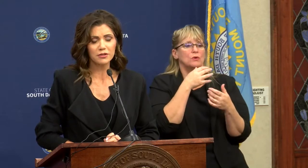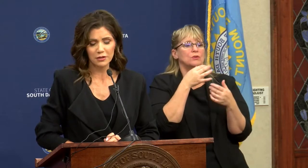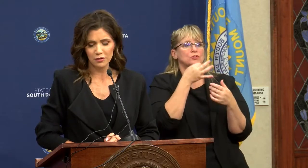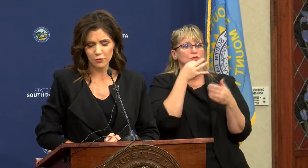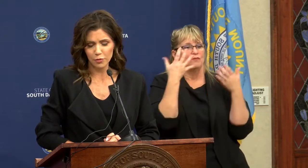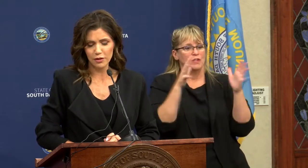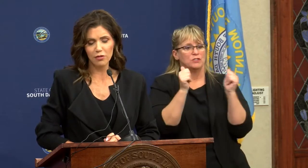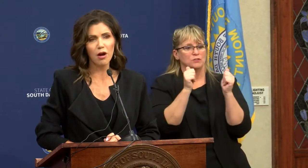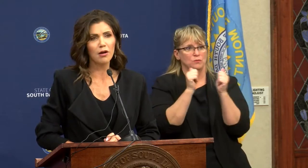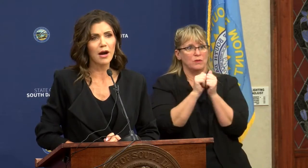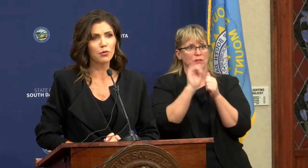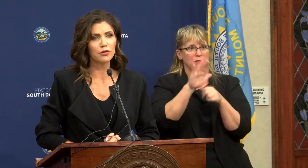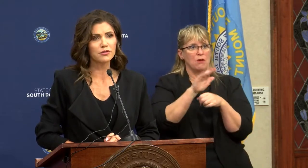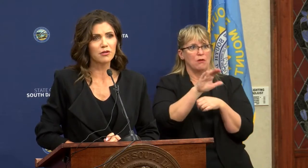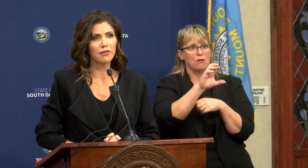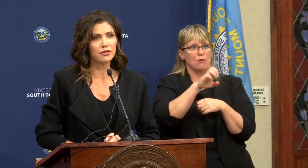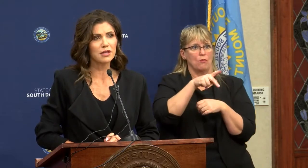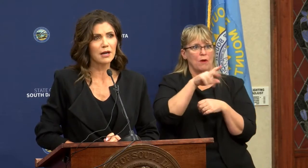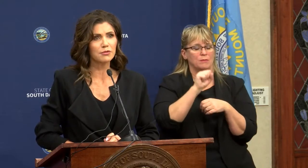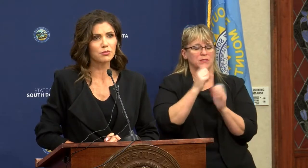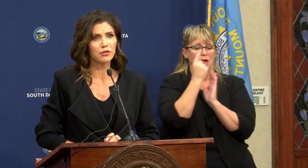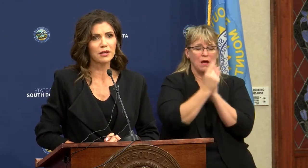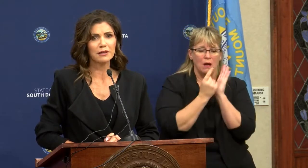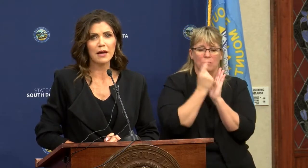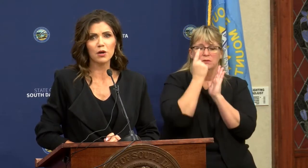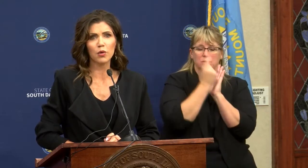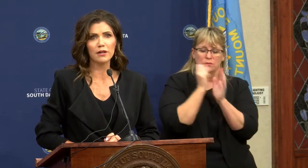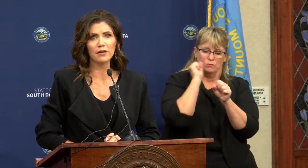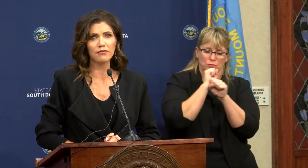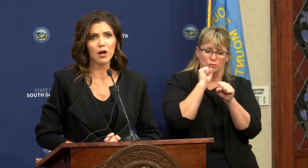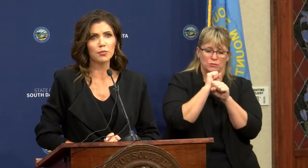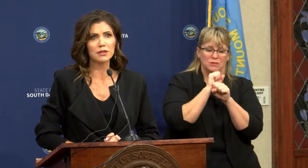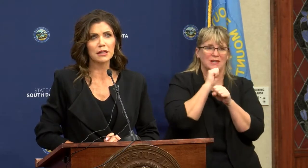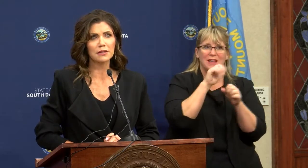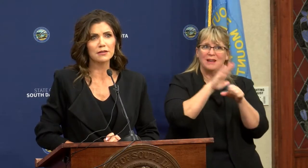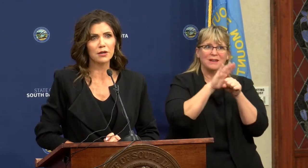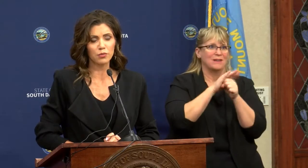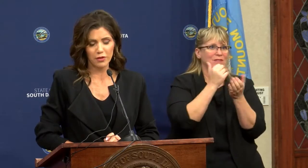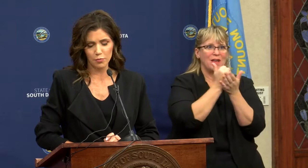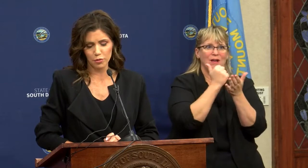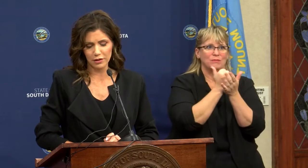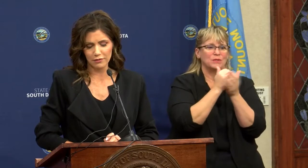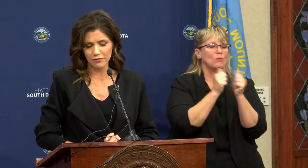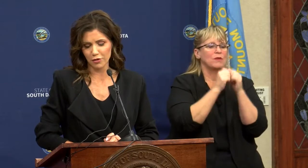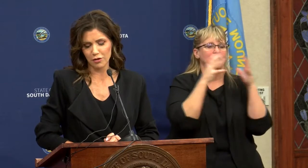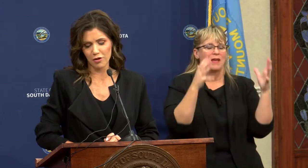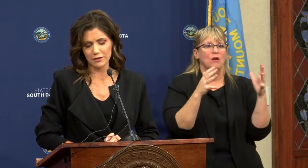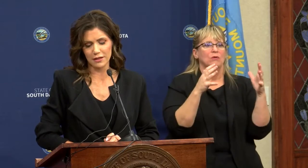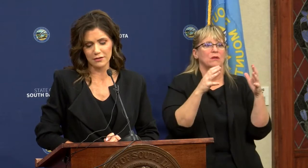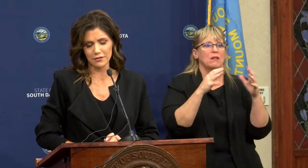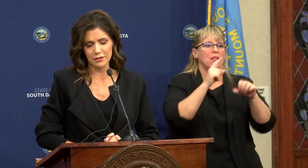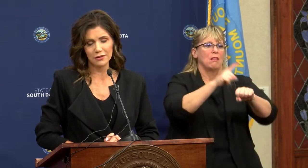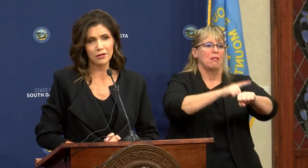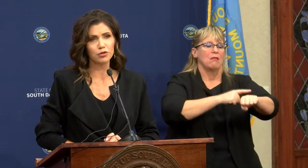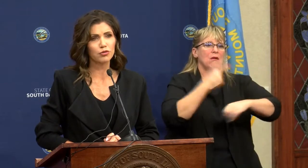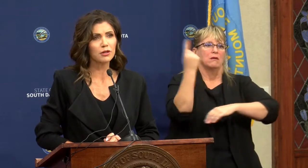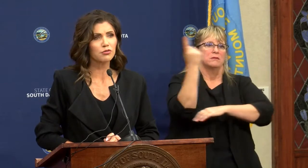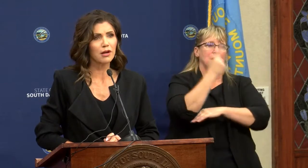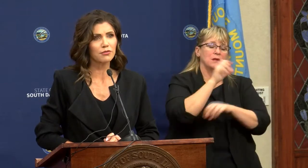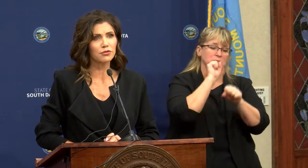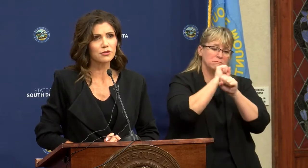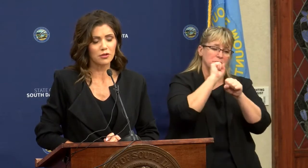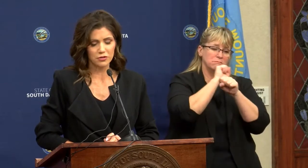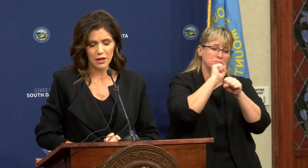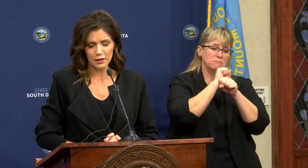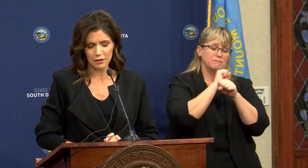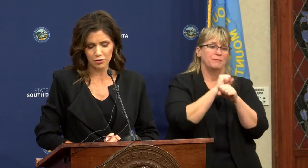harvest who put in long hours and oftentimes with not quite enough help to get it done without putting in very long days. Our truck